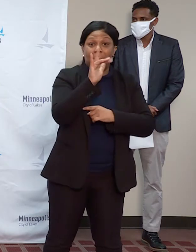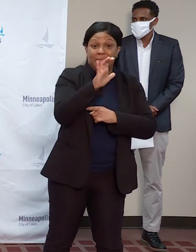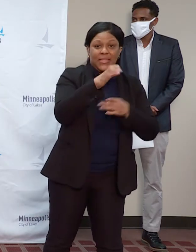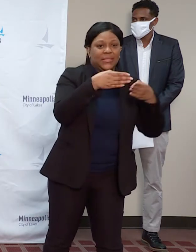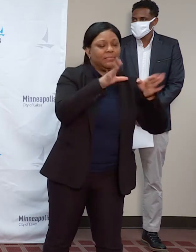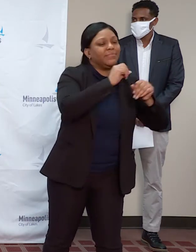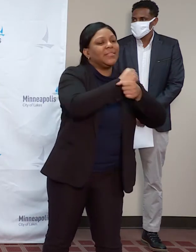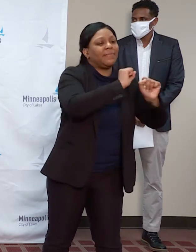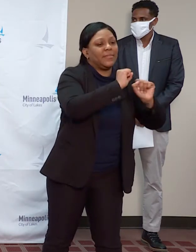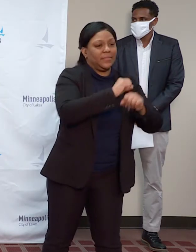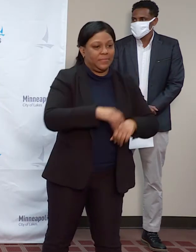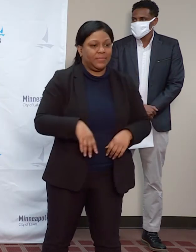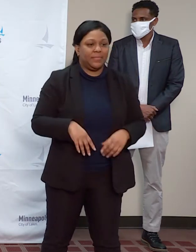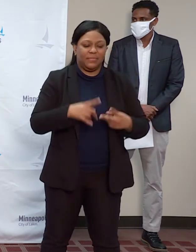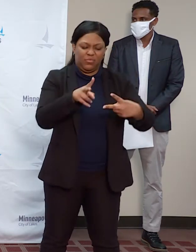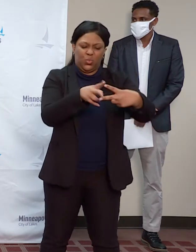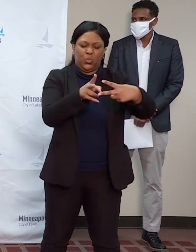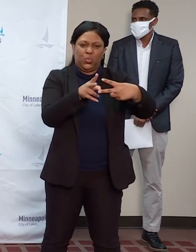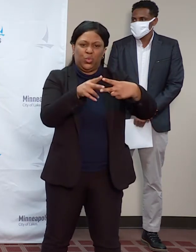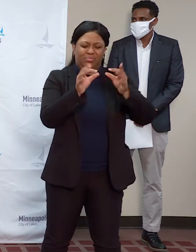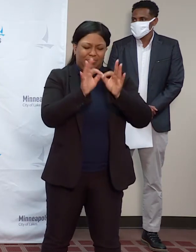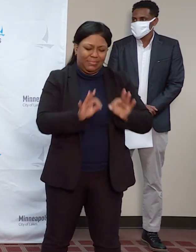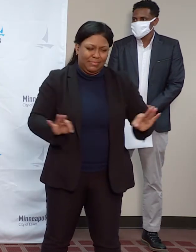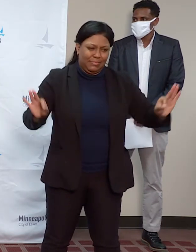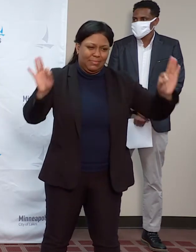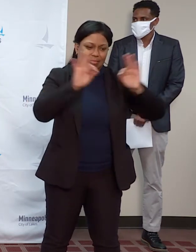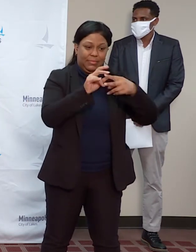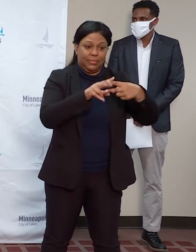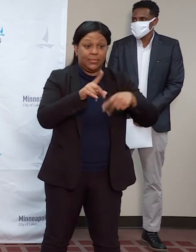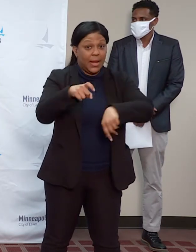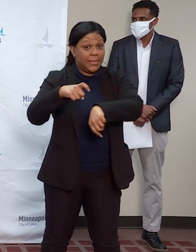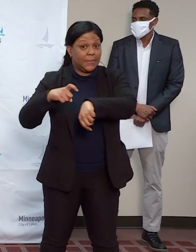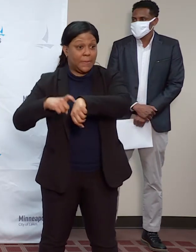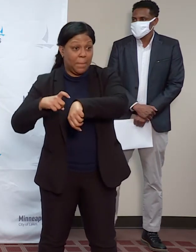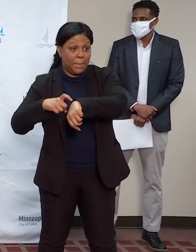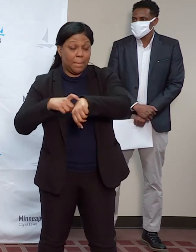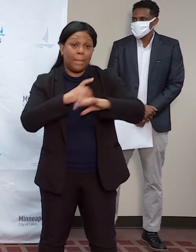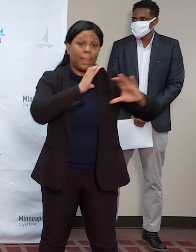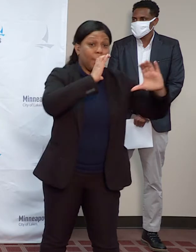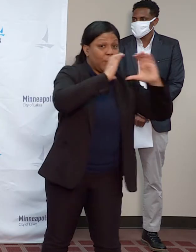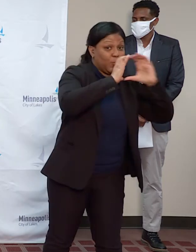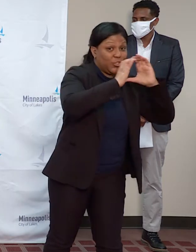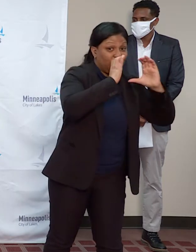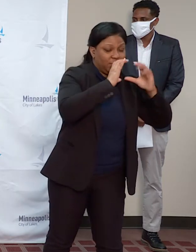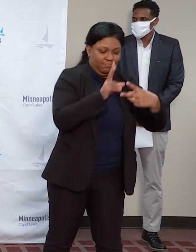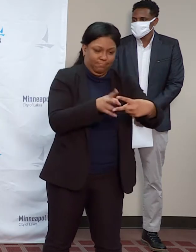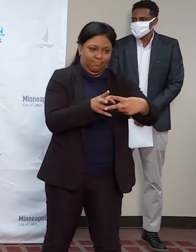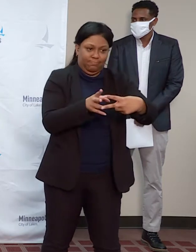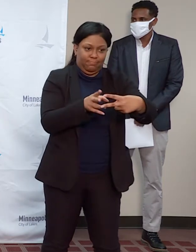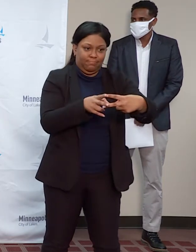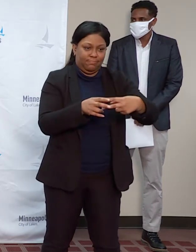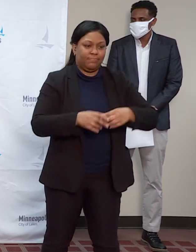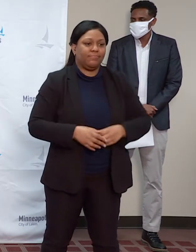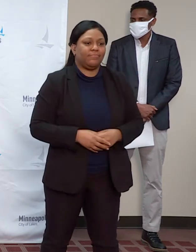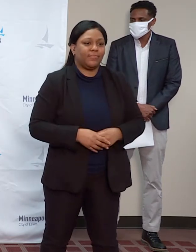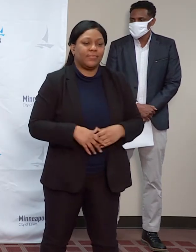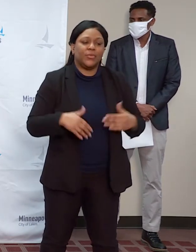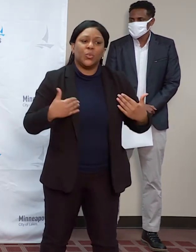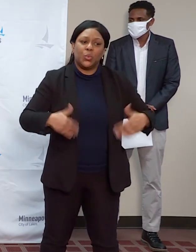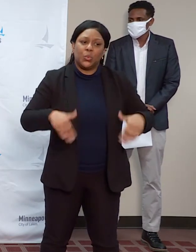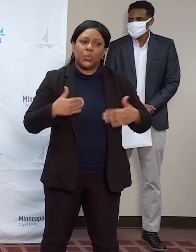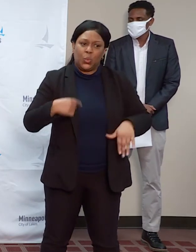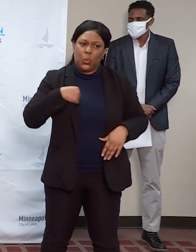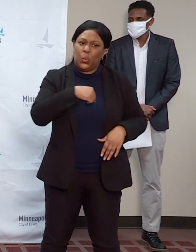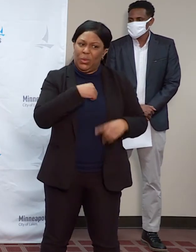It's time and communication. We're very fortunate that we've had enough time to plan and try to go over those plans,